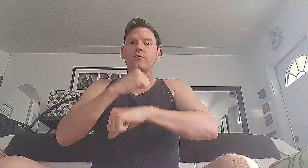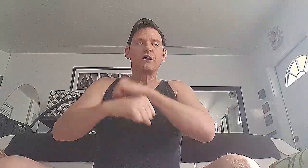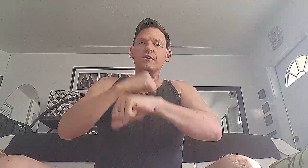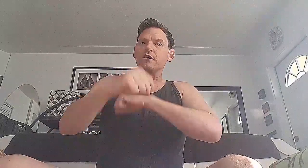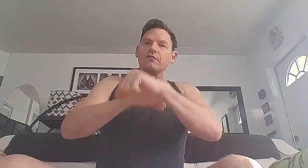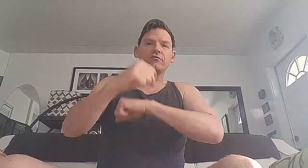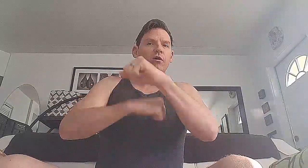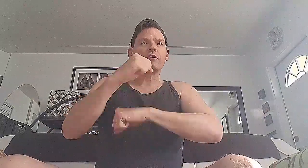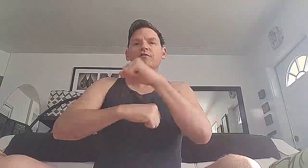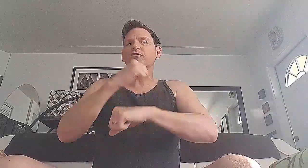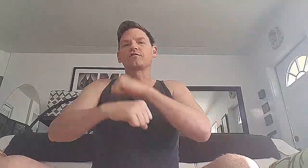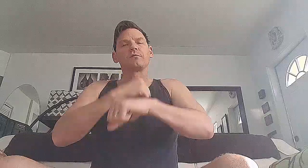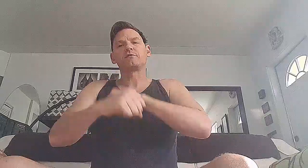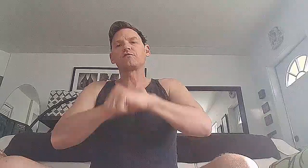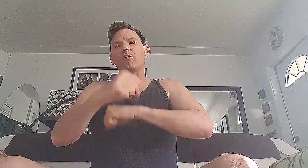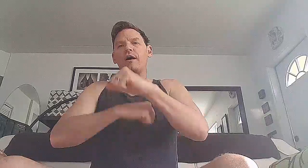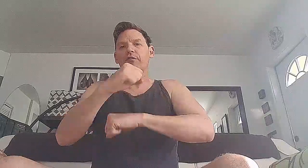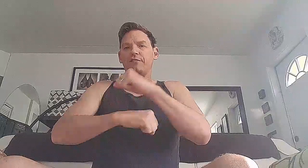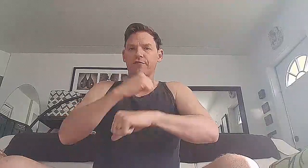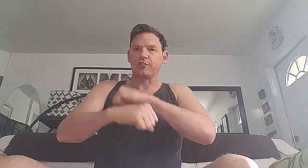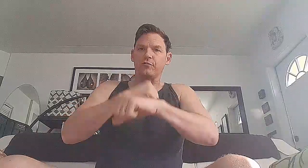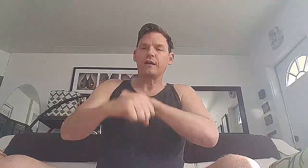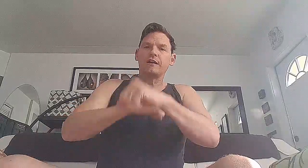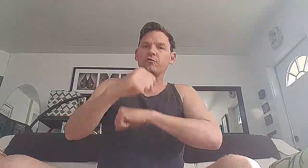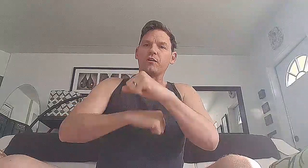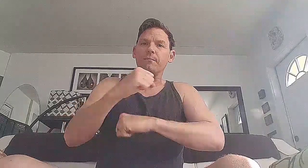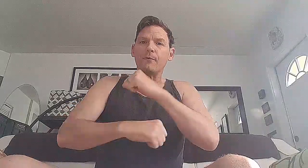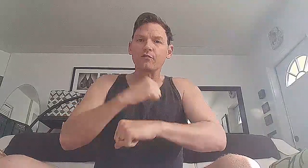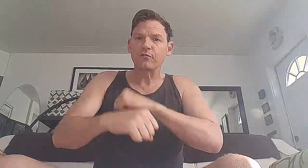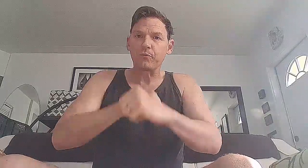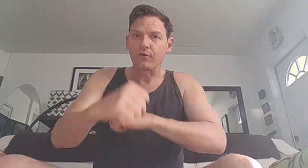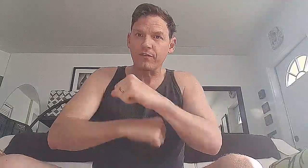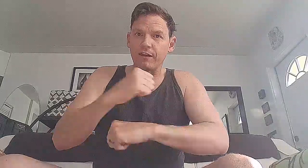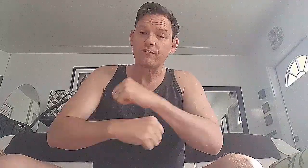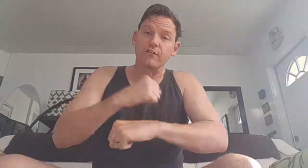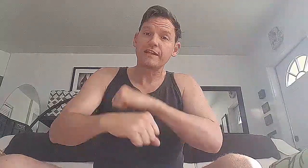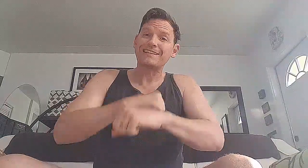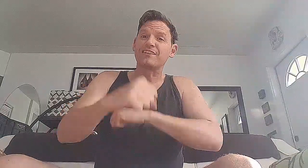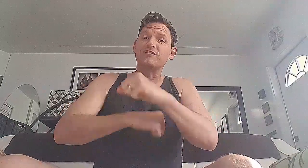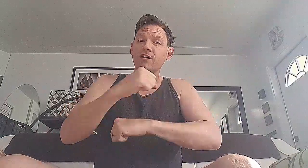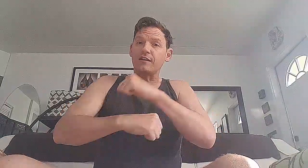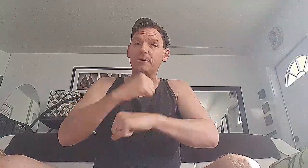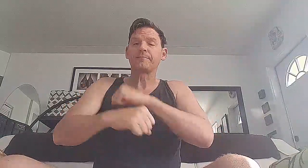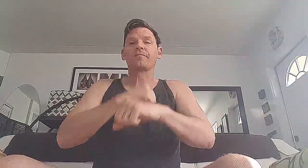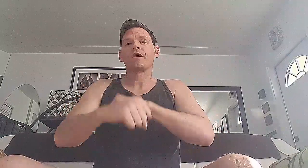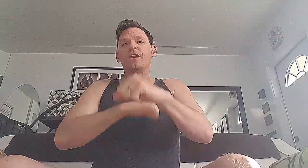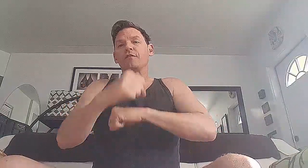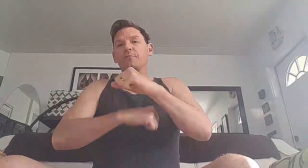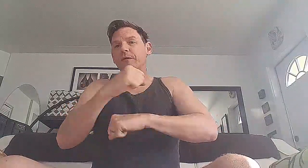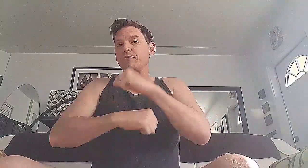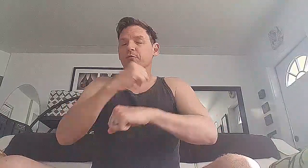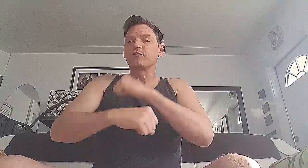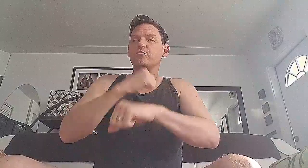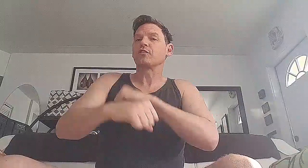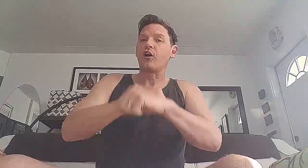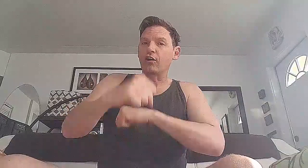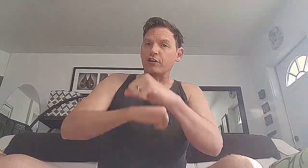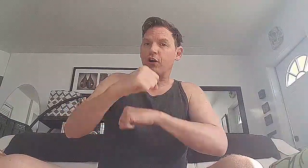getting you going is just going to be so healthy for you. It's one of the most important things. You know, they did a study for people that were doing cardio